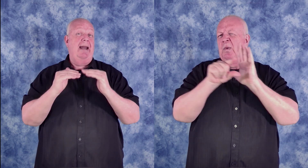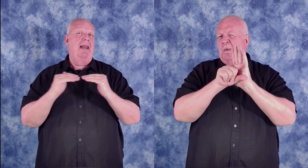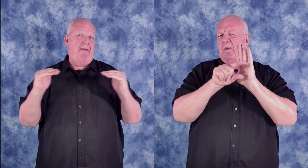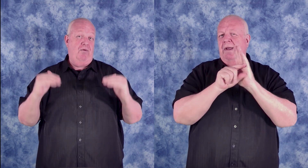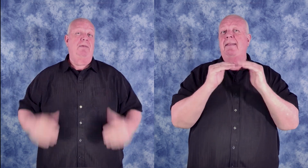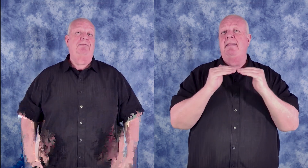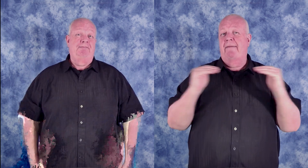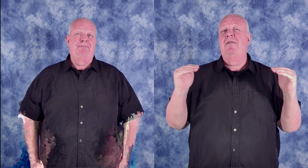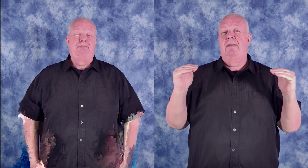third grade level.